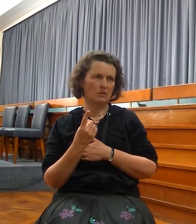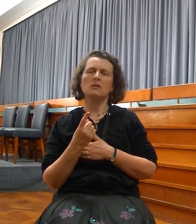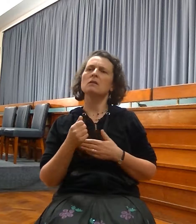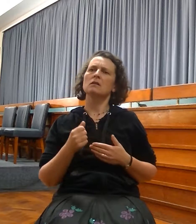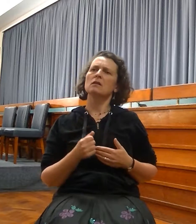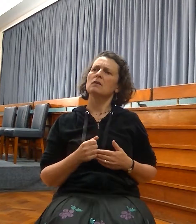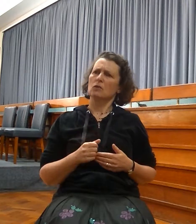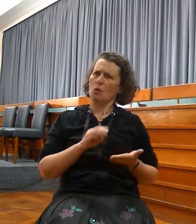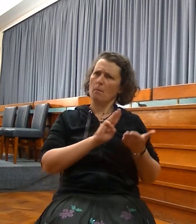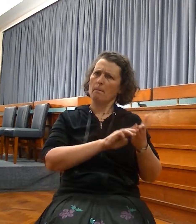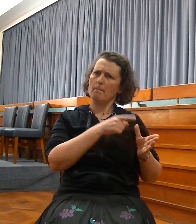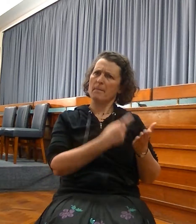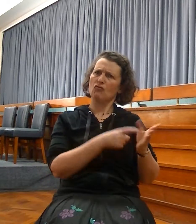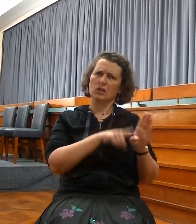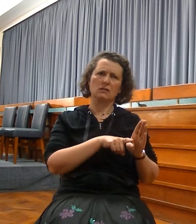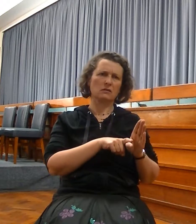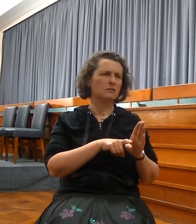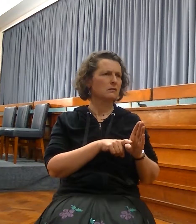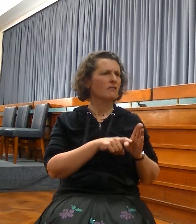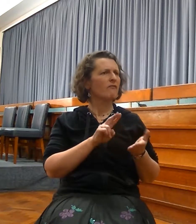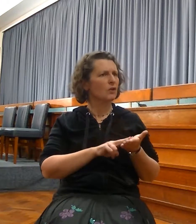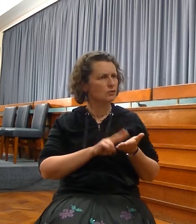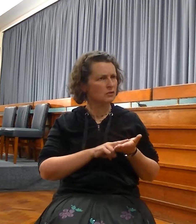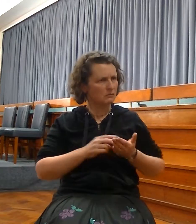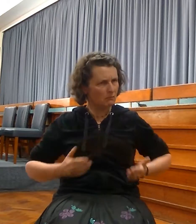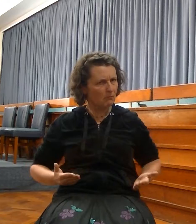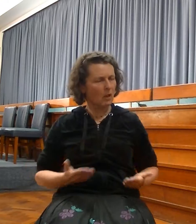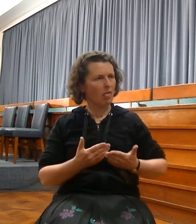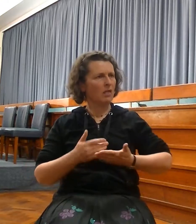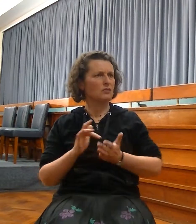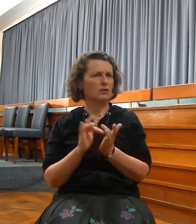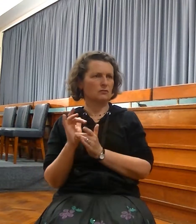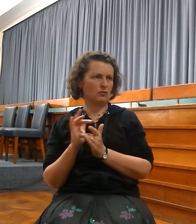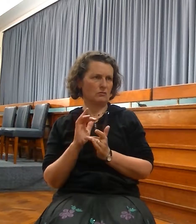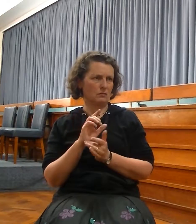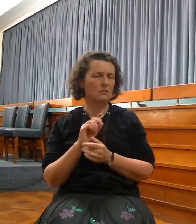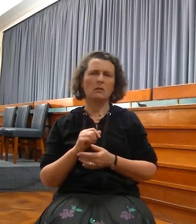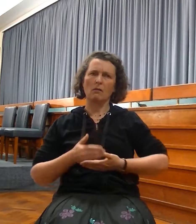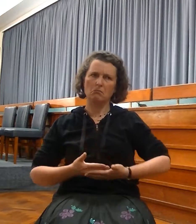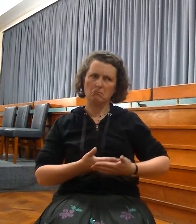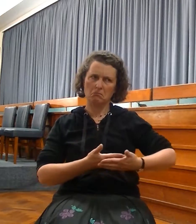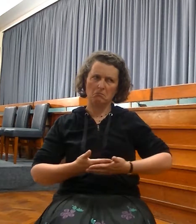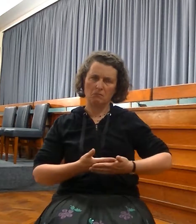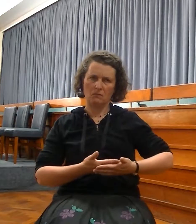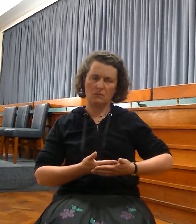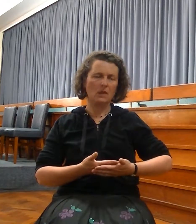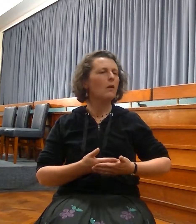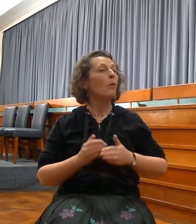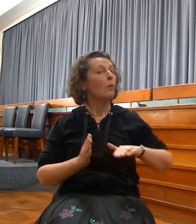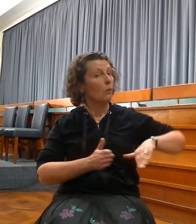popular of the interpretations in the past was this, that out of the church, the